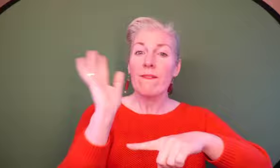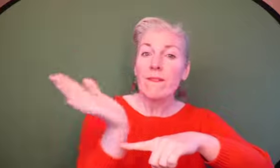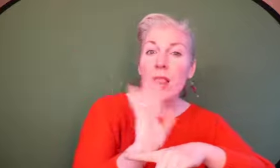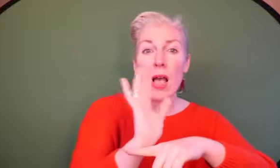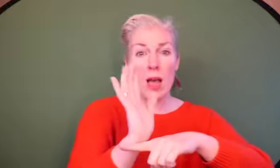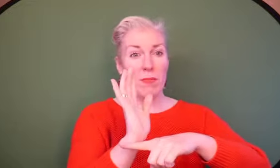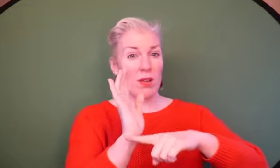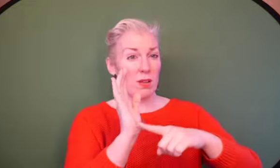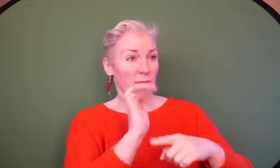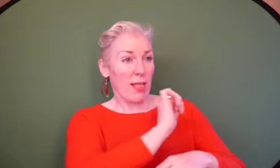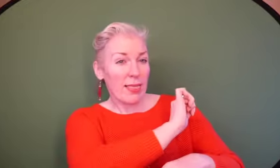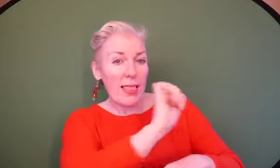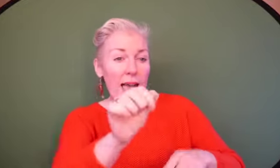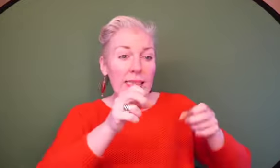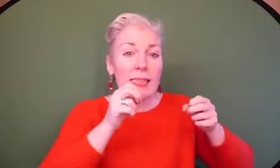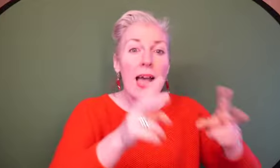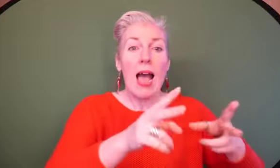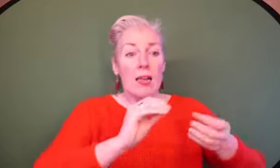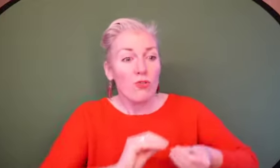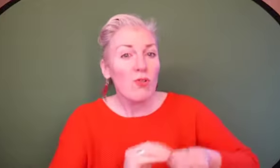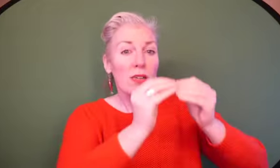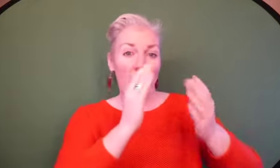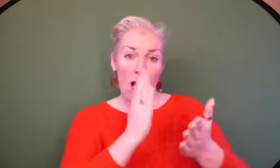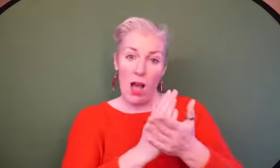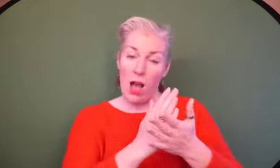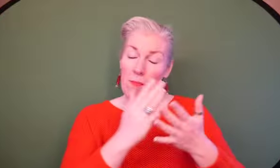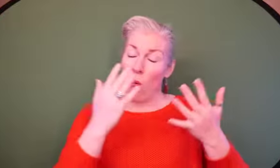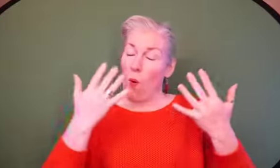I'm not going to